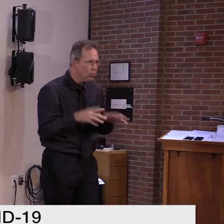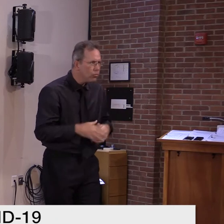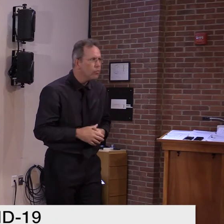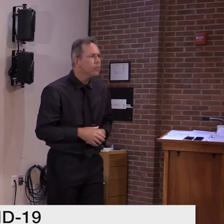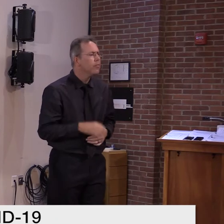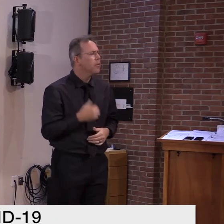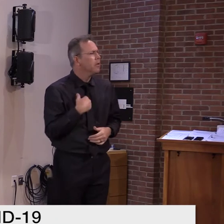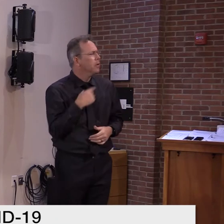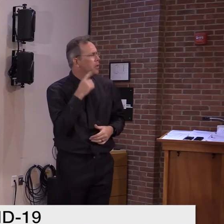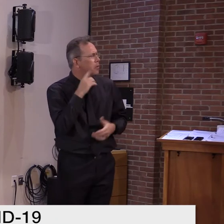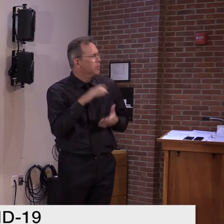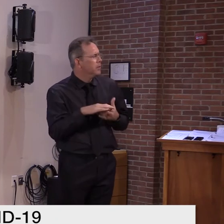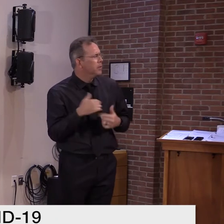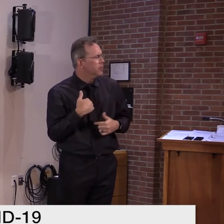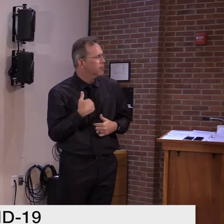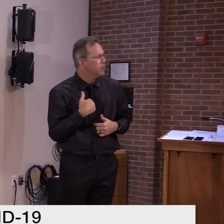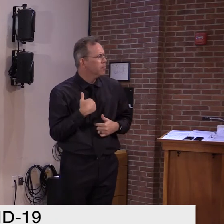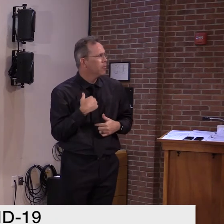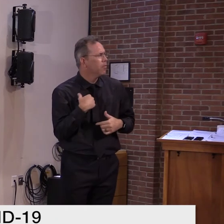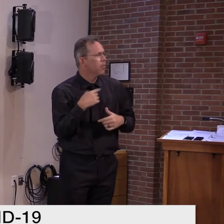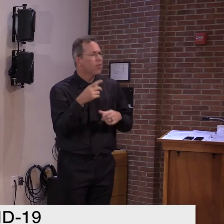the hospitalizations as well.